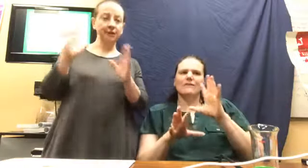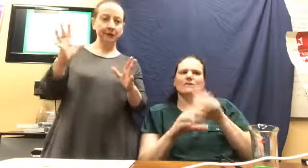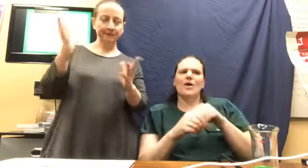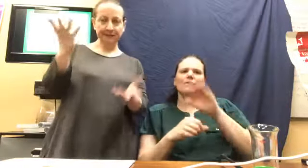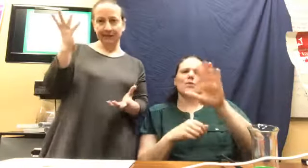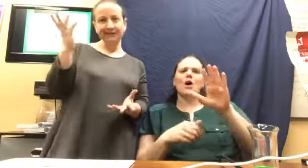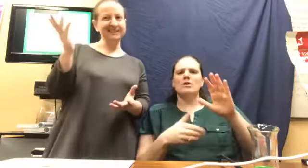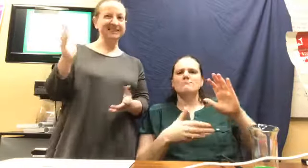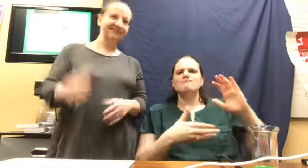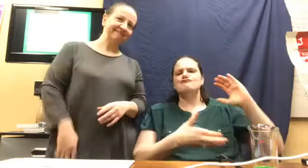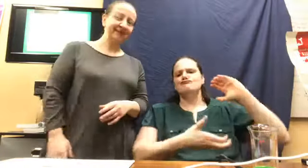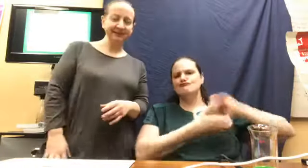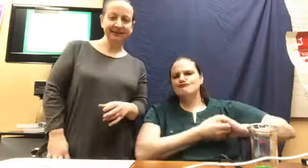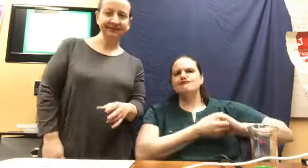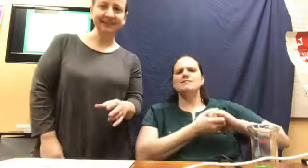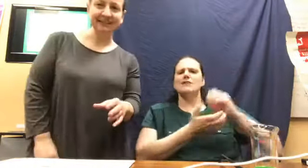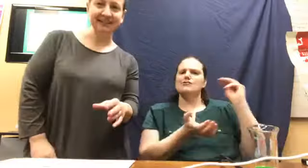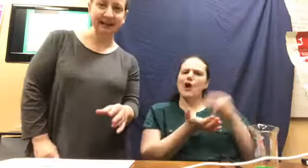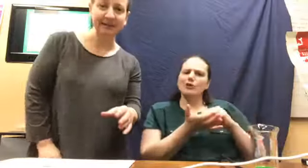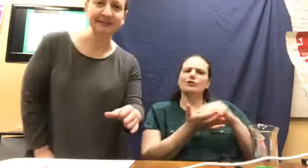So, just those lovely disclaimers.